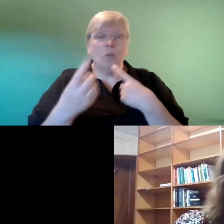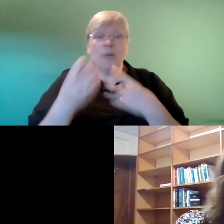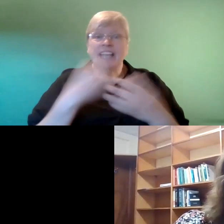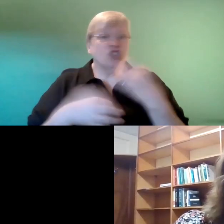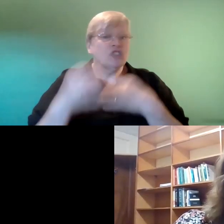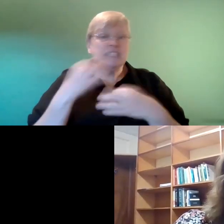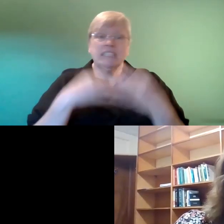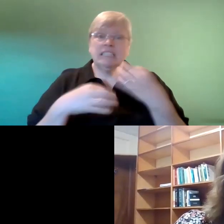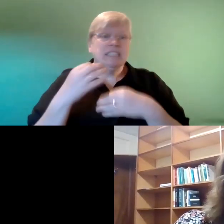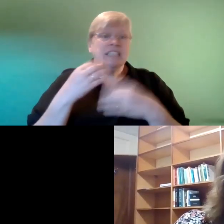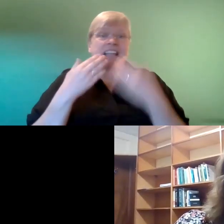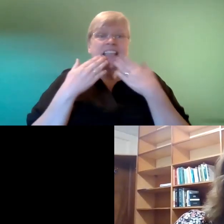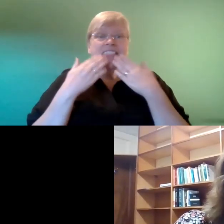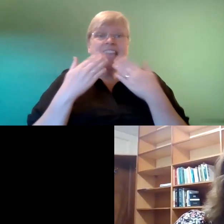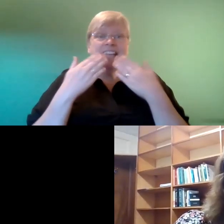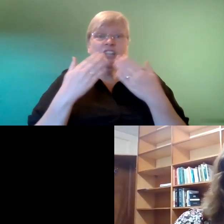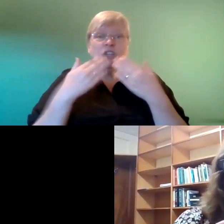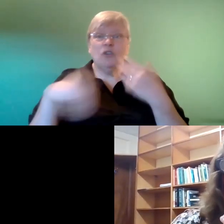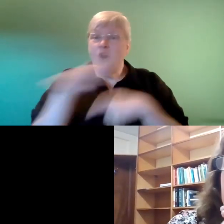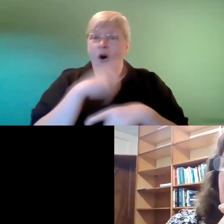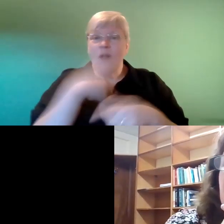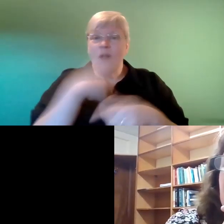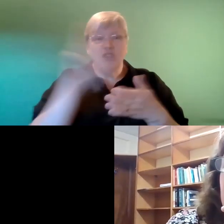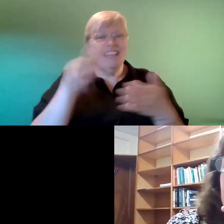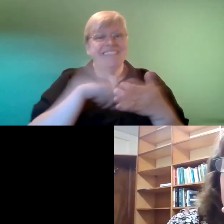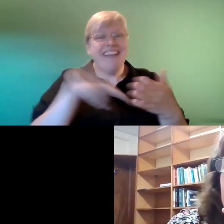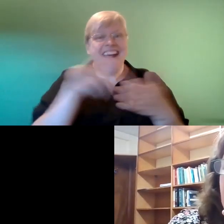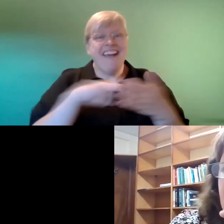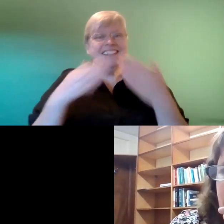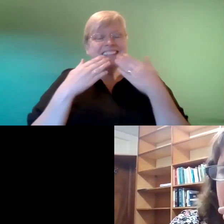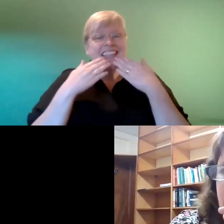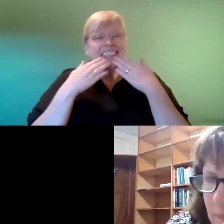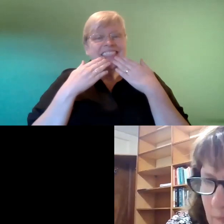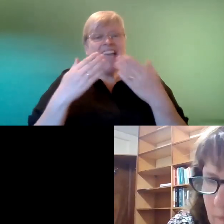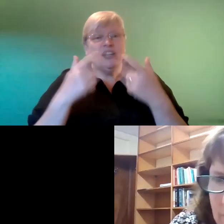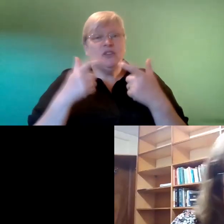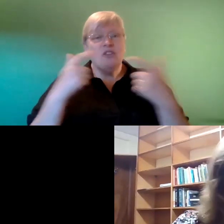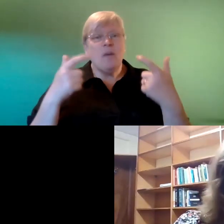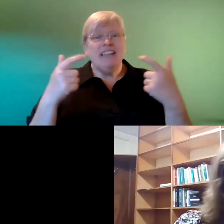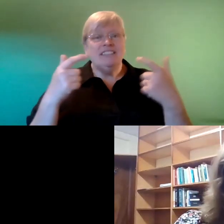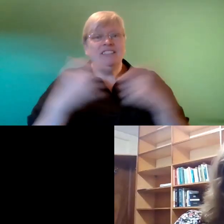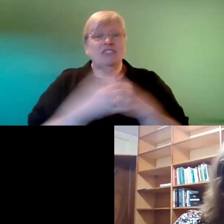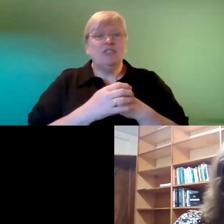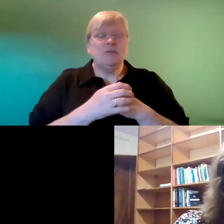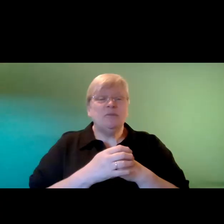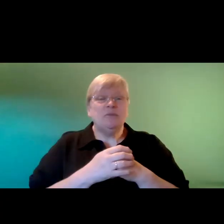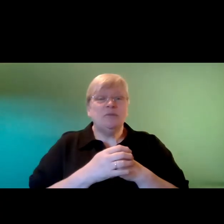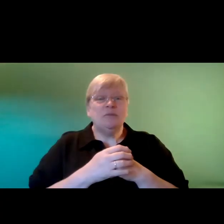thank you so much to all of our readers thank you so much to um